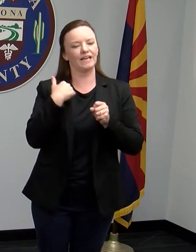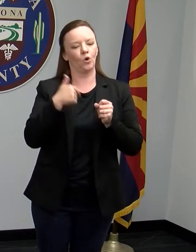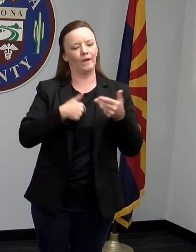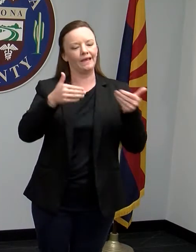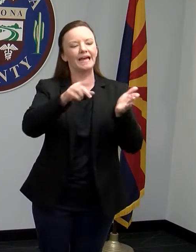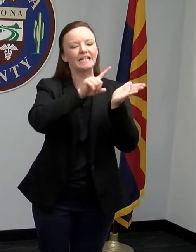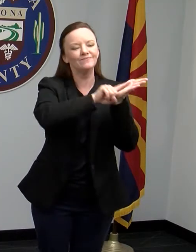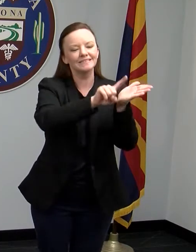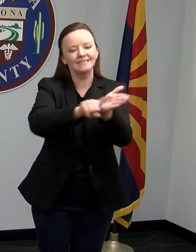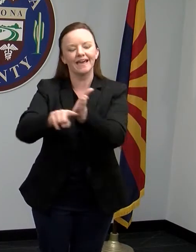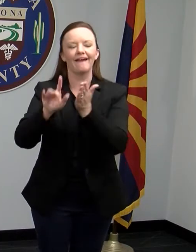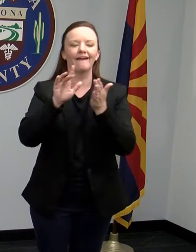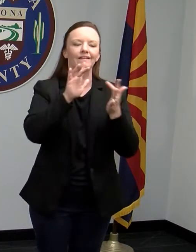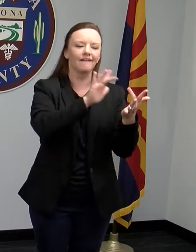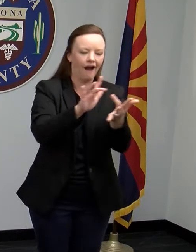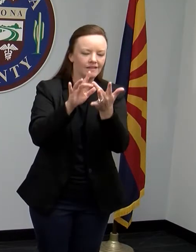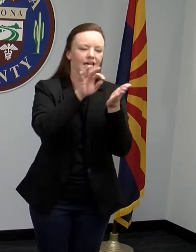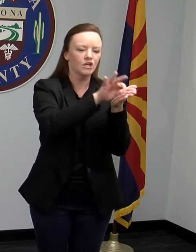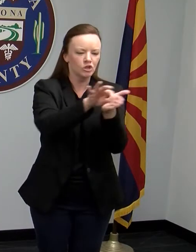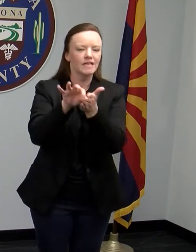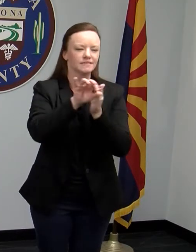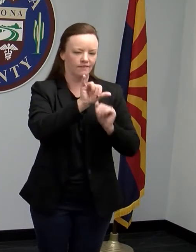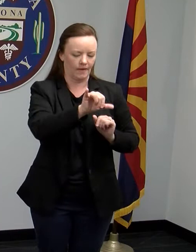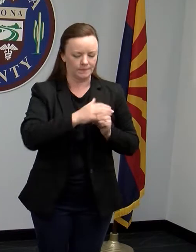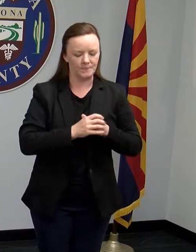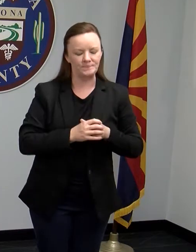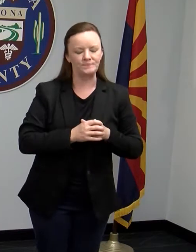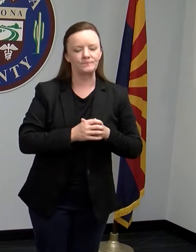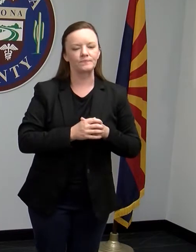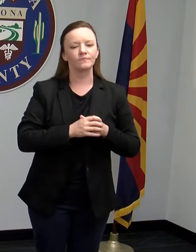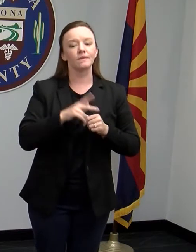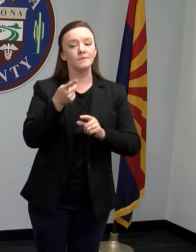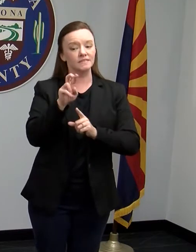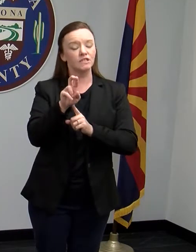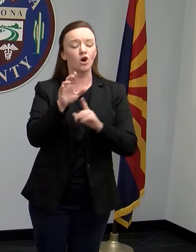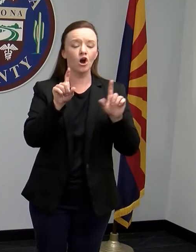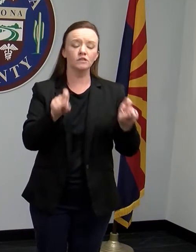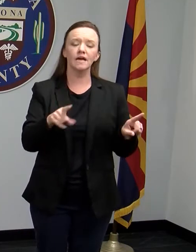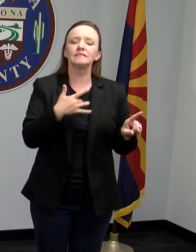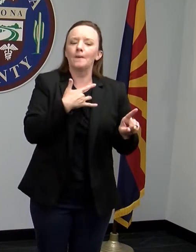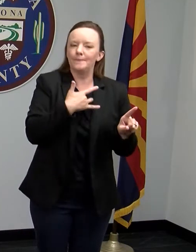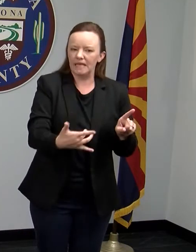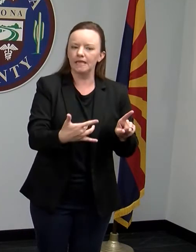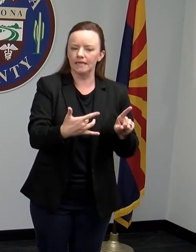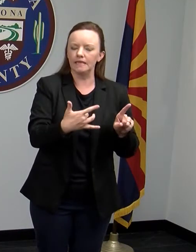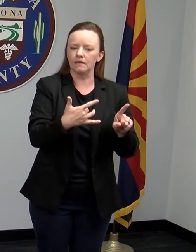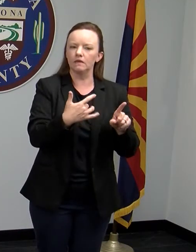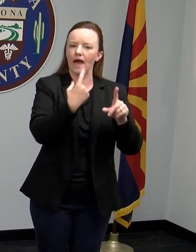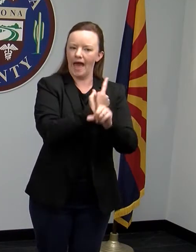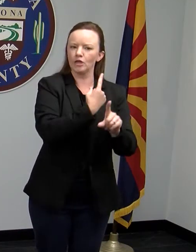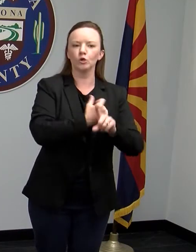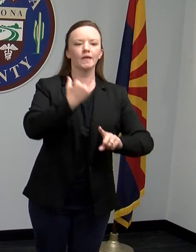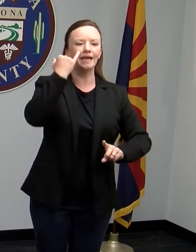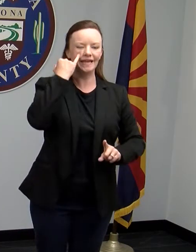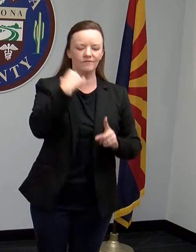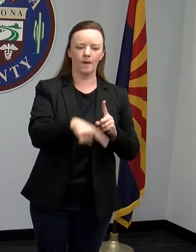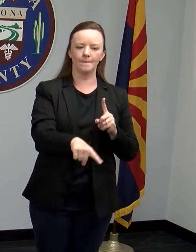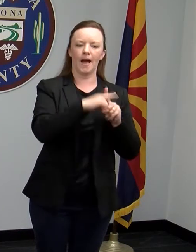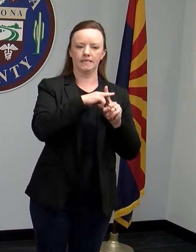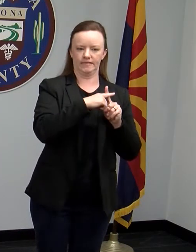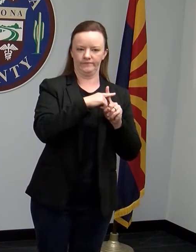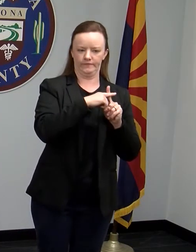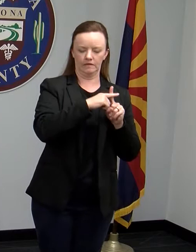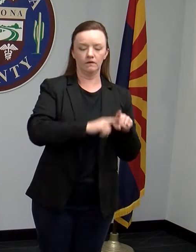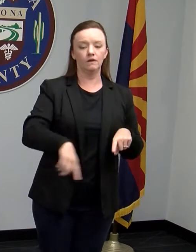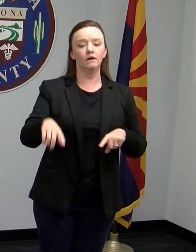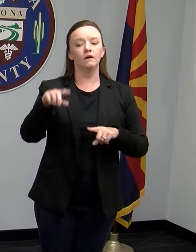tests are almost always accurate when they are positive, but a negative result doesn't necessarily mean that you don't have